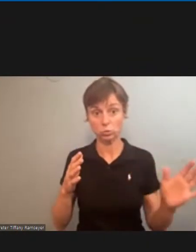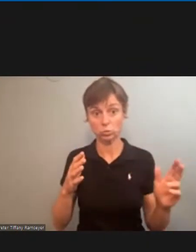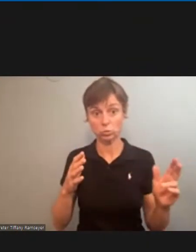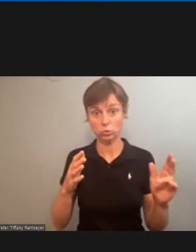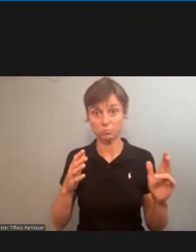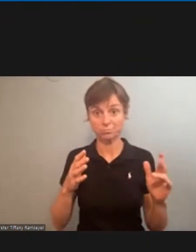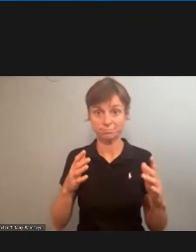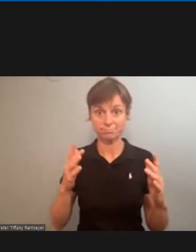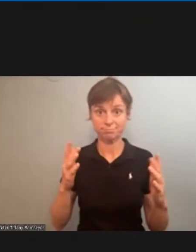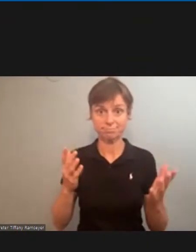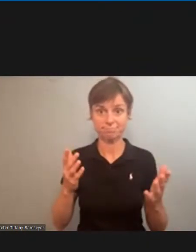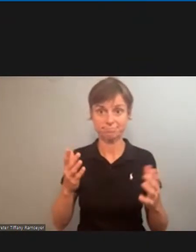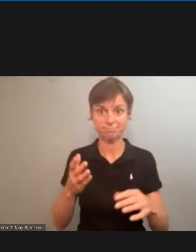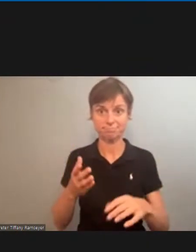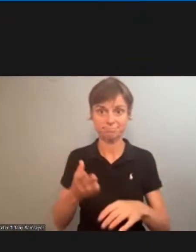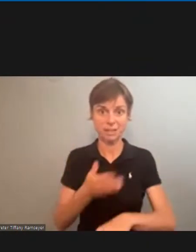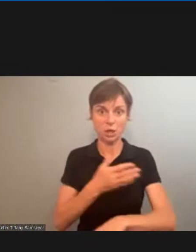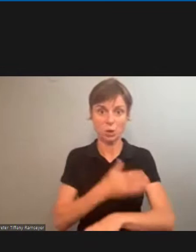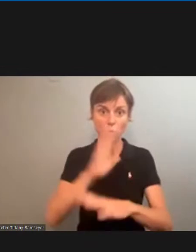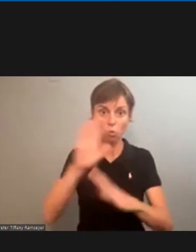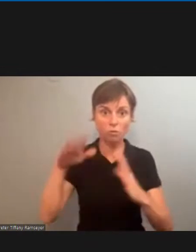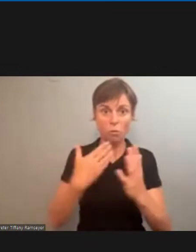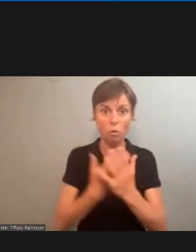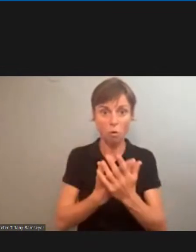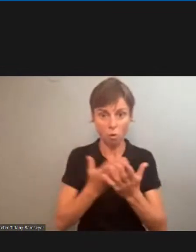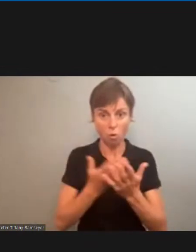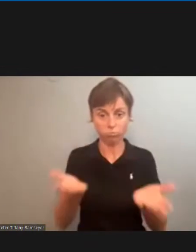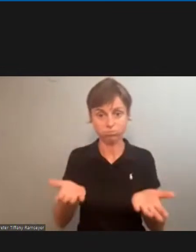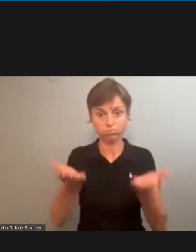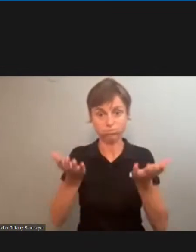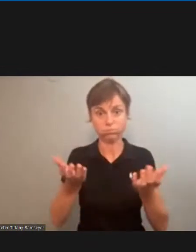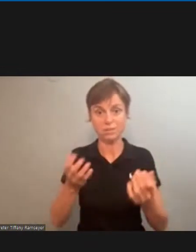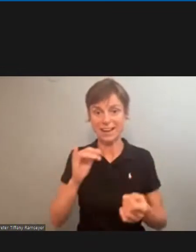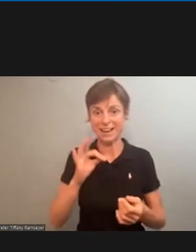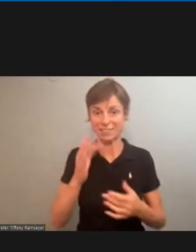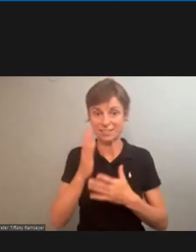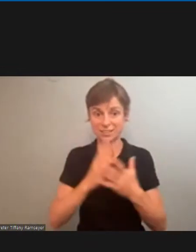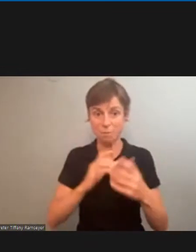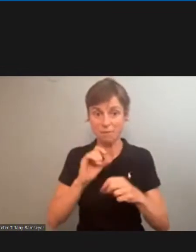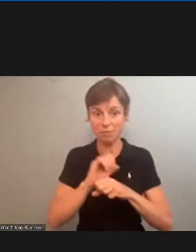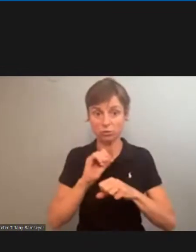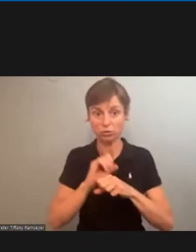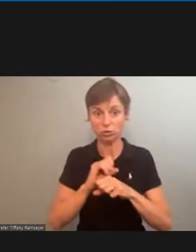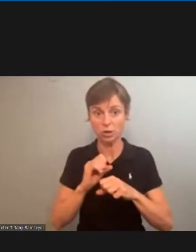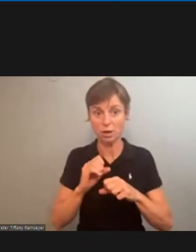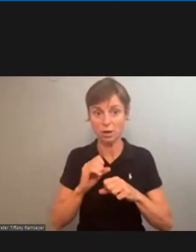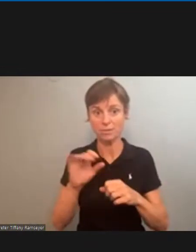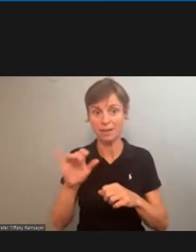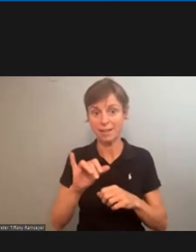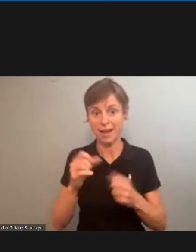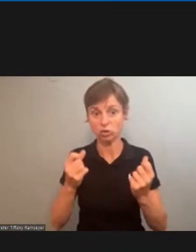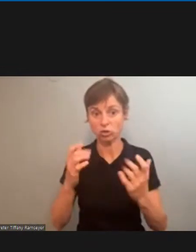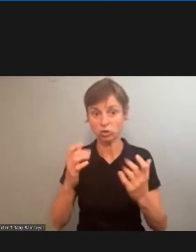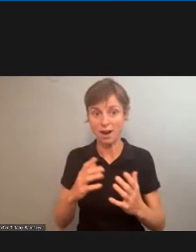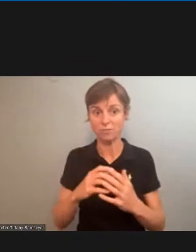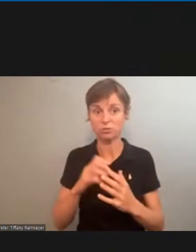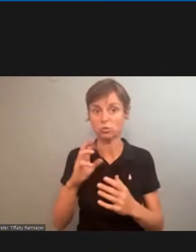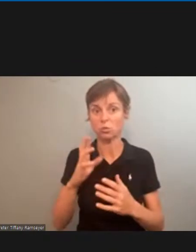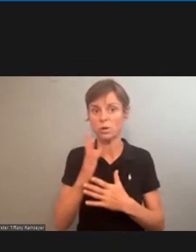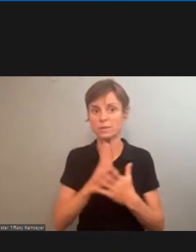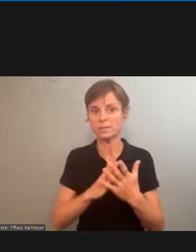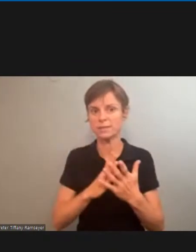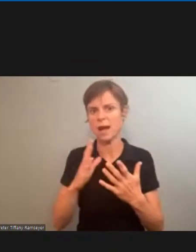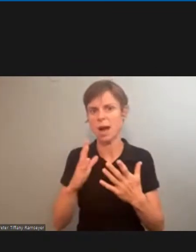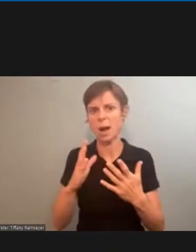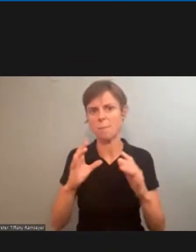ship, you know, if we can get some of the jobs like the drivers or some of the